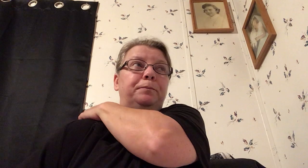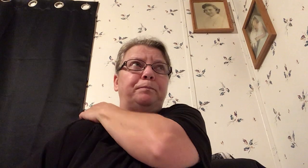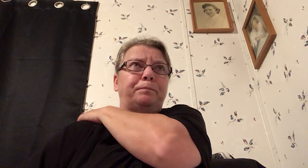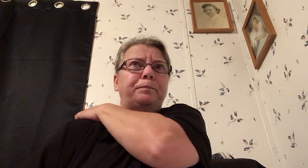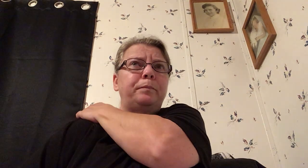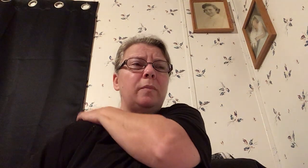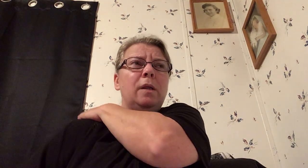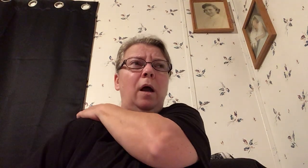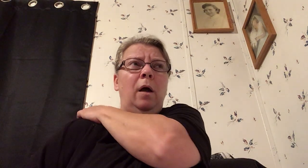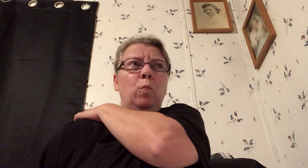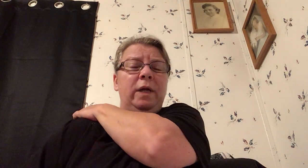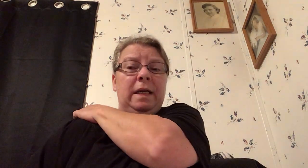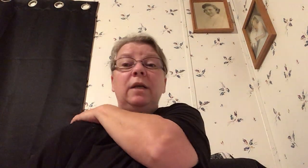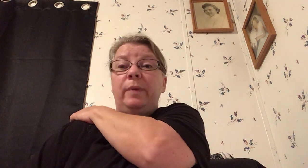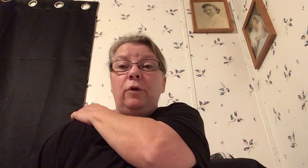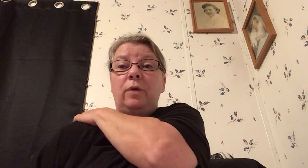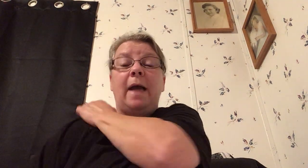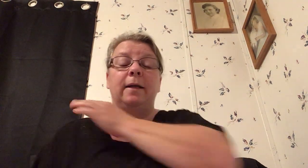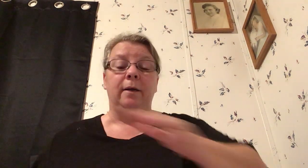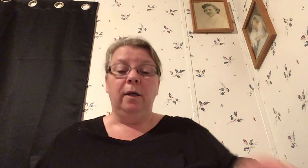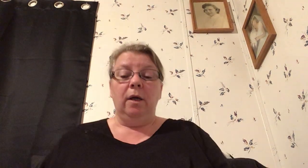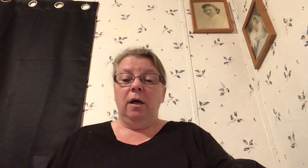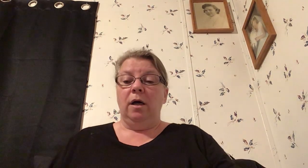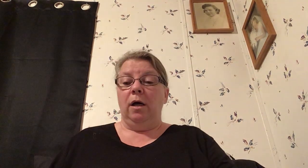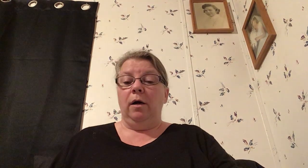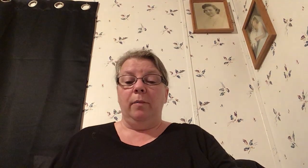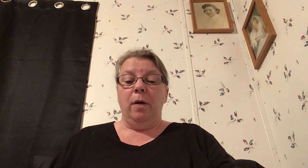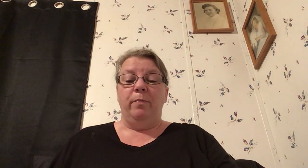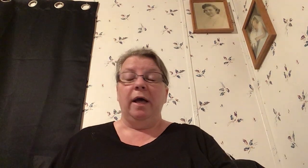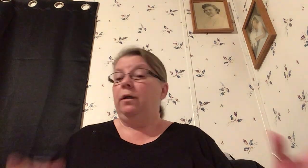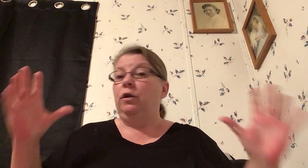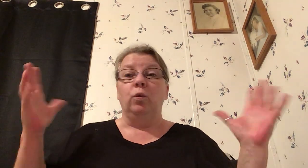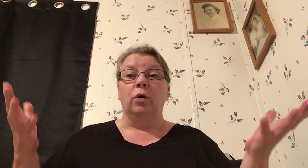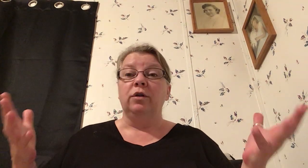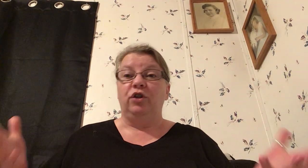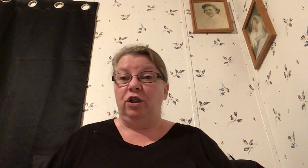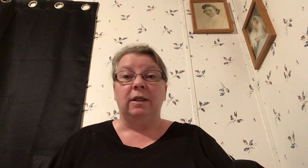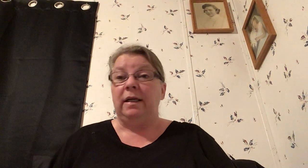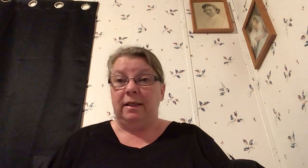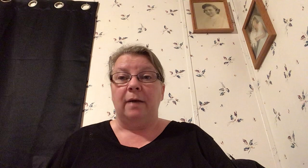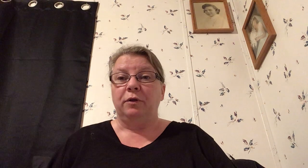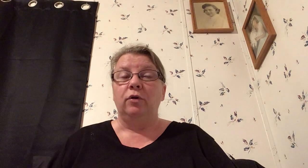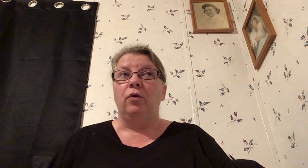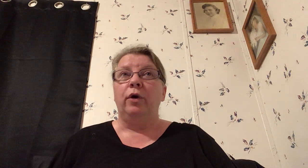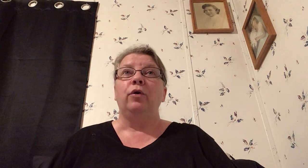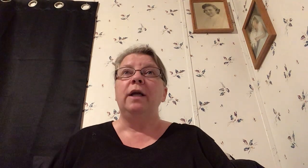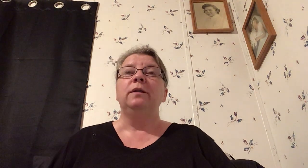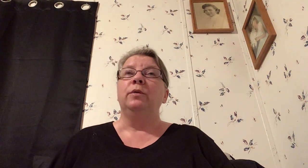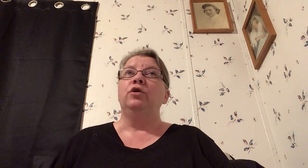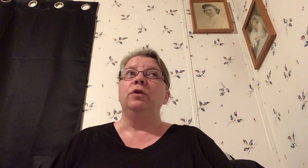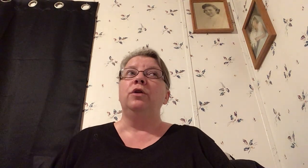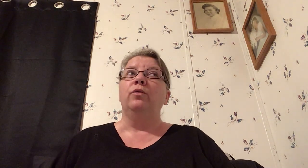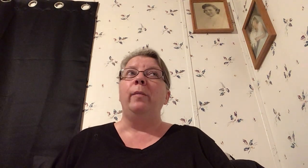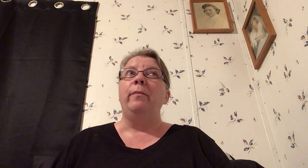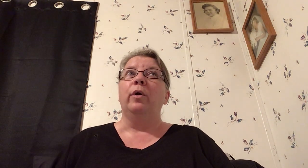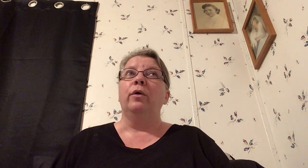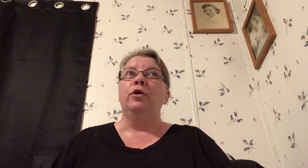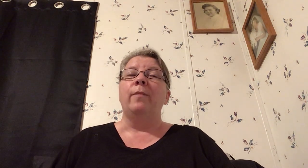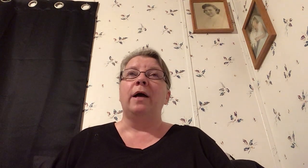um we need to be united um but the world is just it's absolutely going crazy but you need to remember no matter